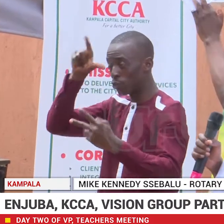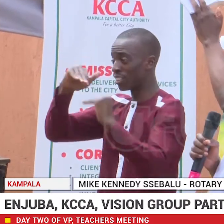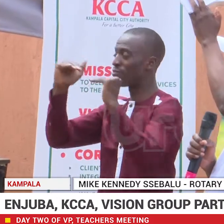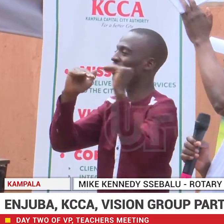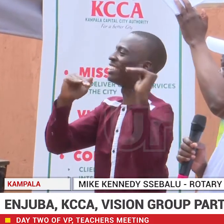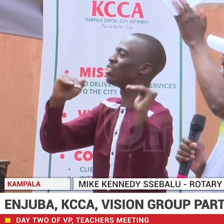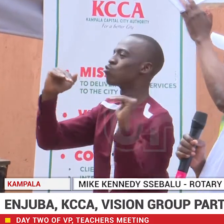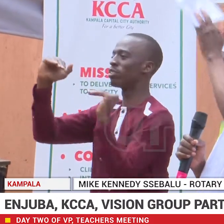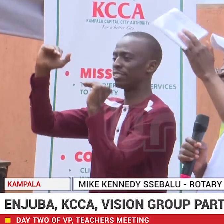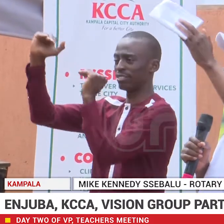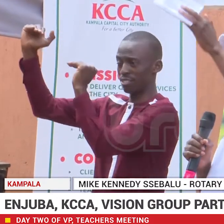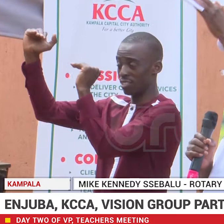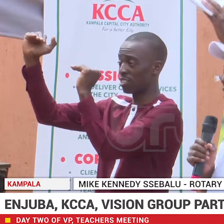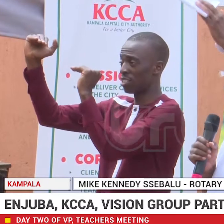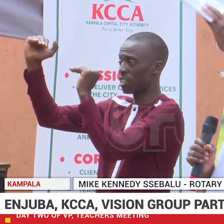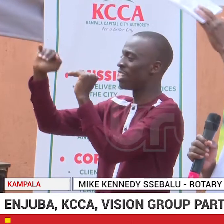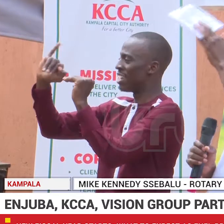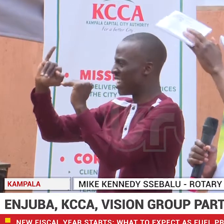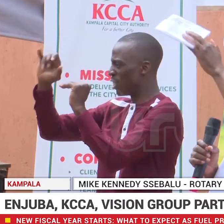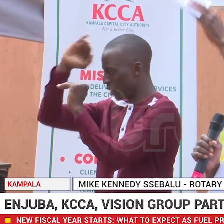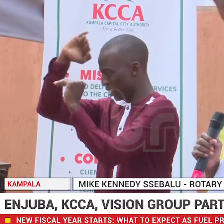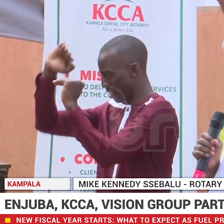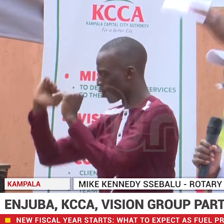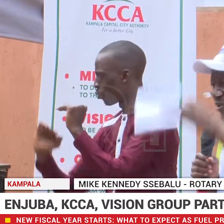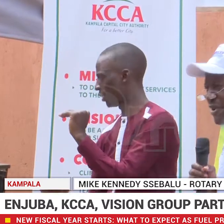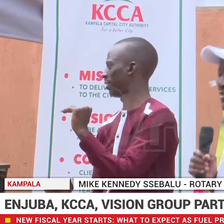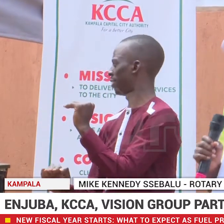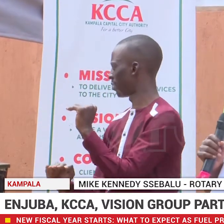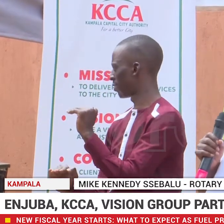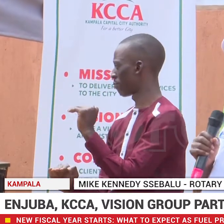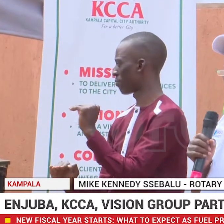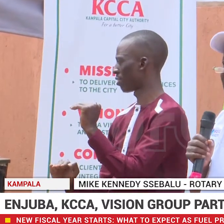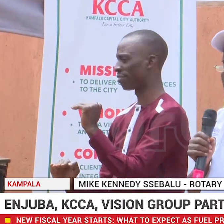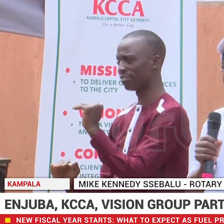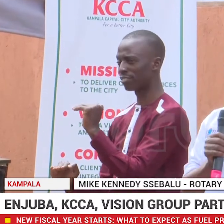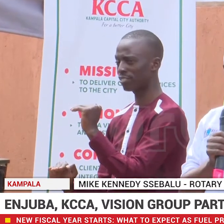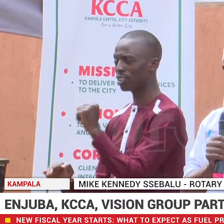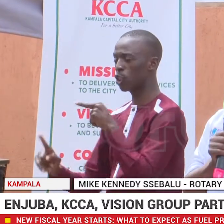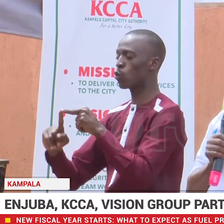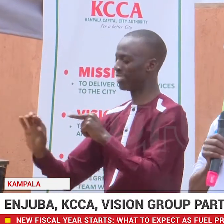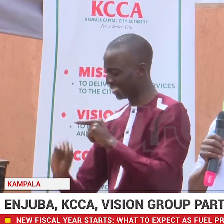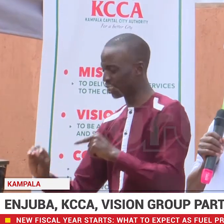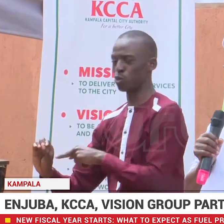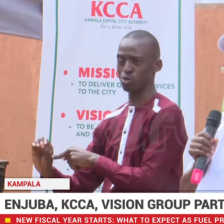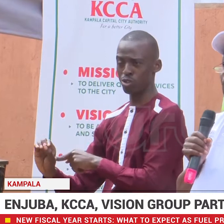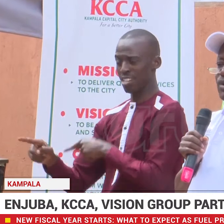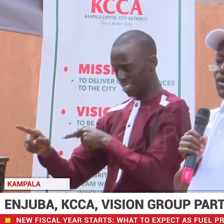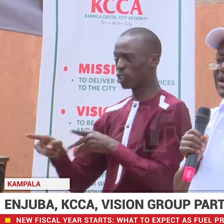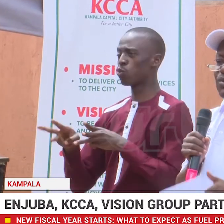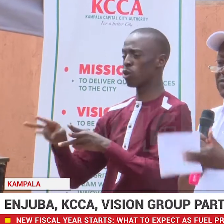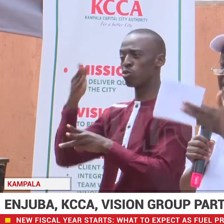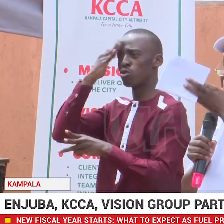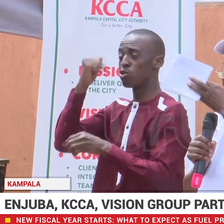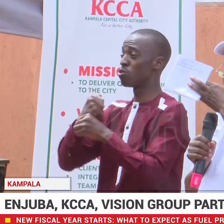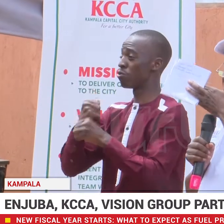increasing while illiteracy levels decreasing sharply towards zero. That way we'll